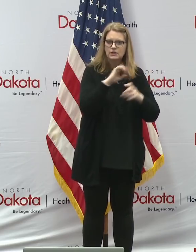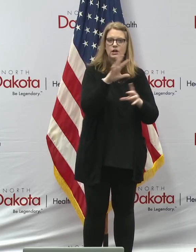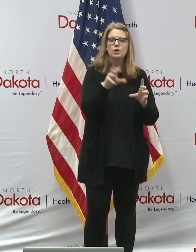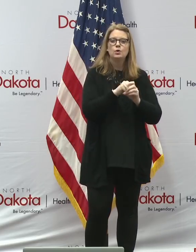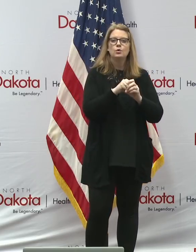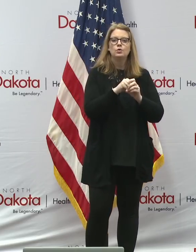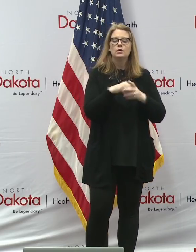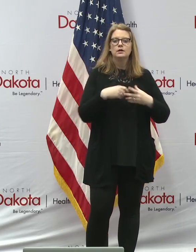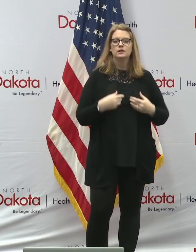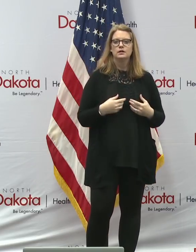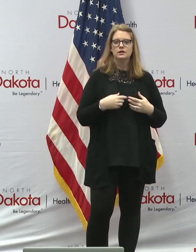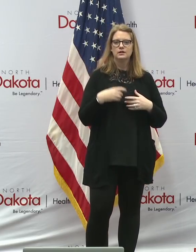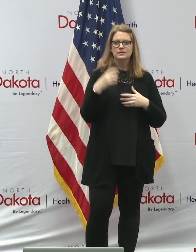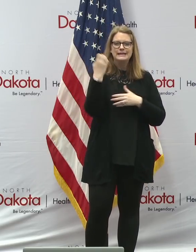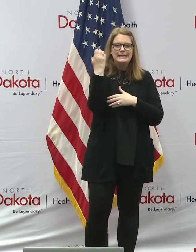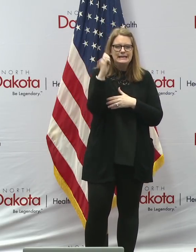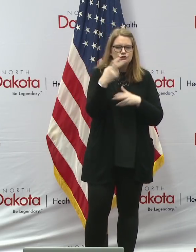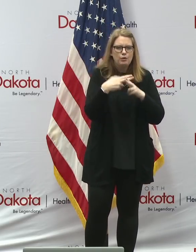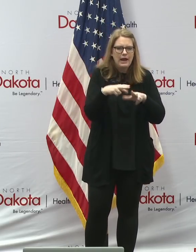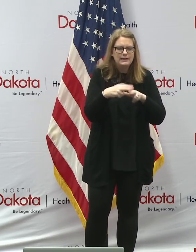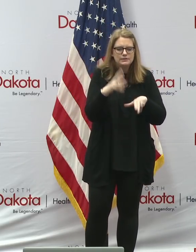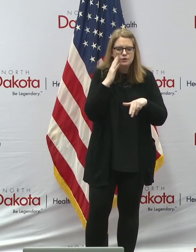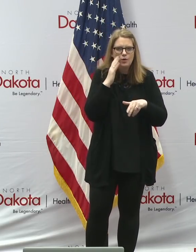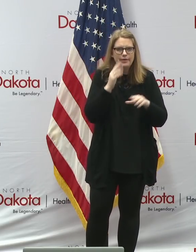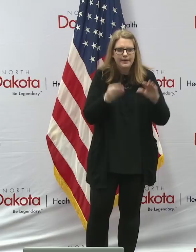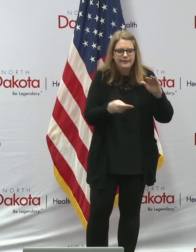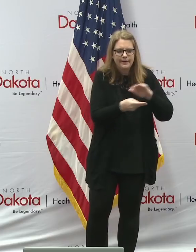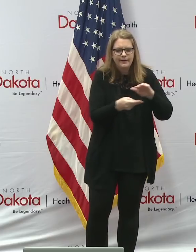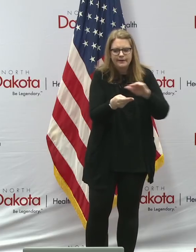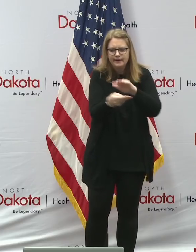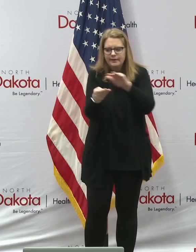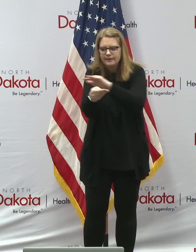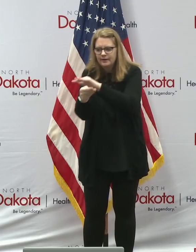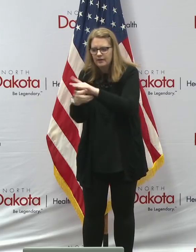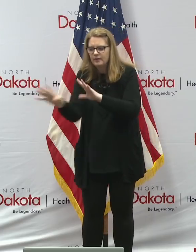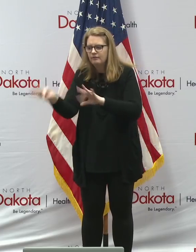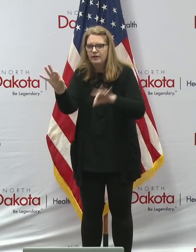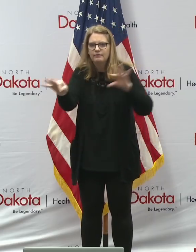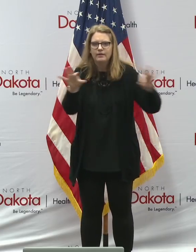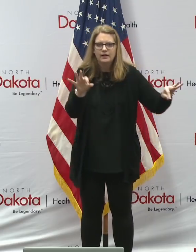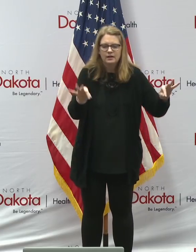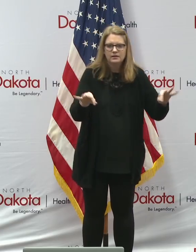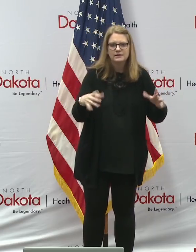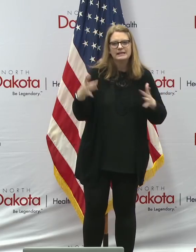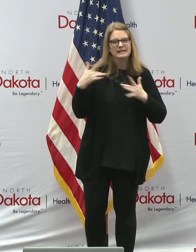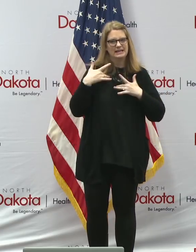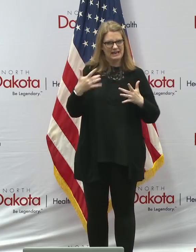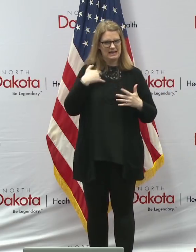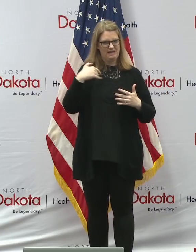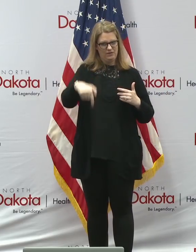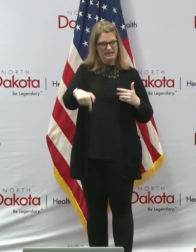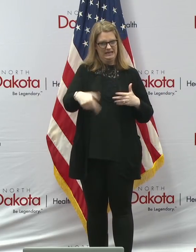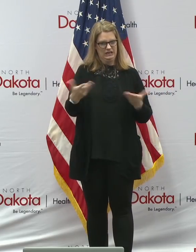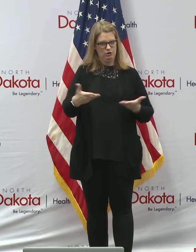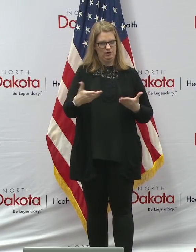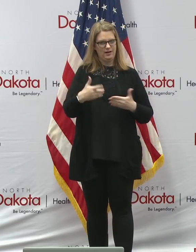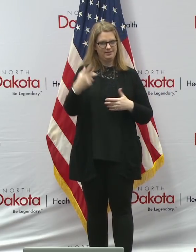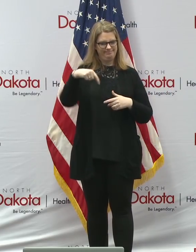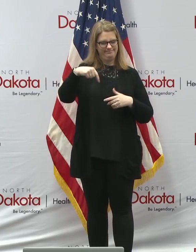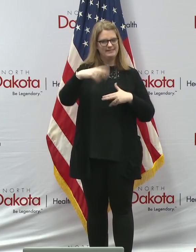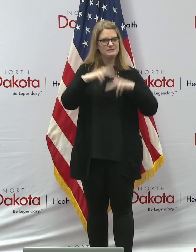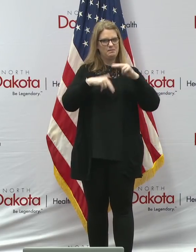the Easter egg hunts. Typically, there's even an Easter egg hunt here at the Capitol, which, of course, is not happening this weekend.